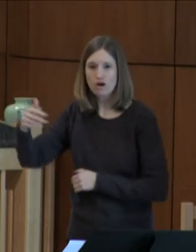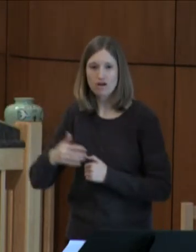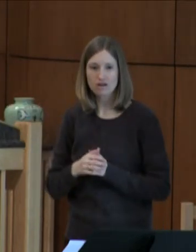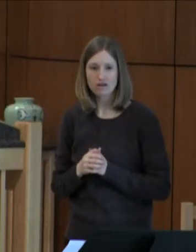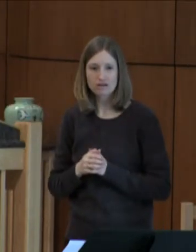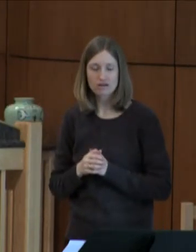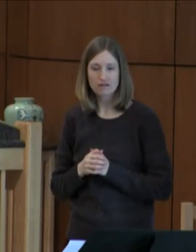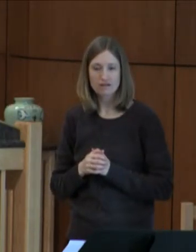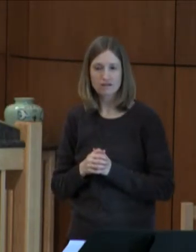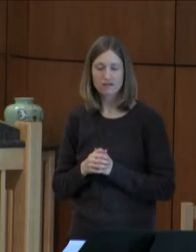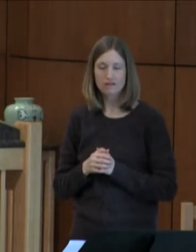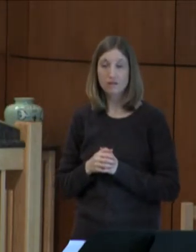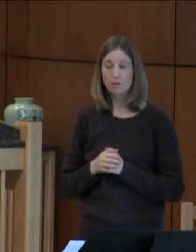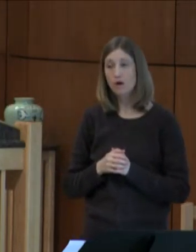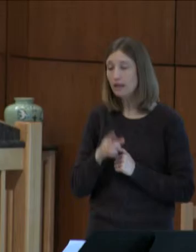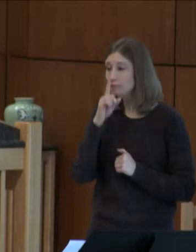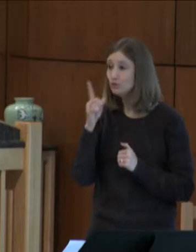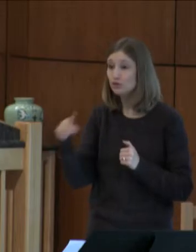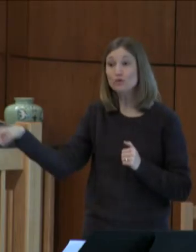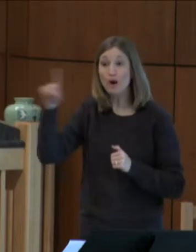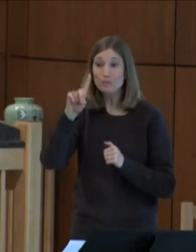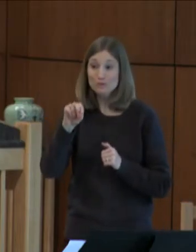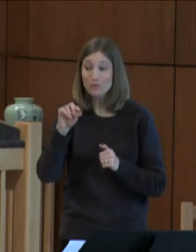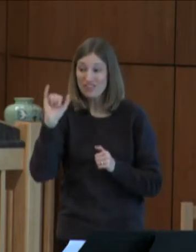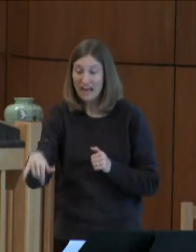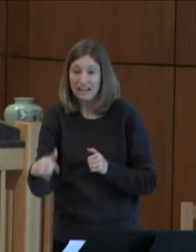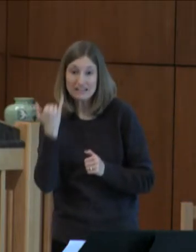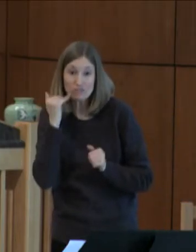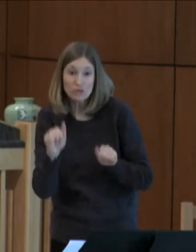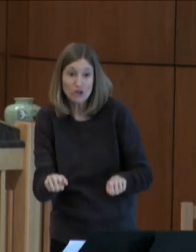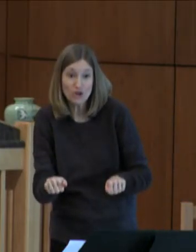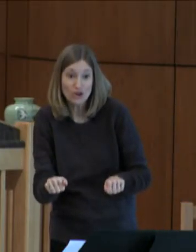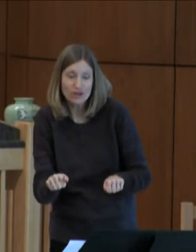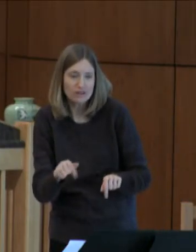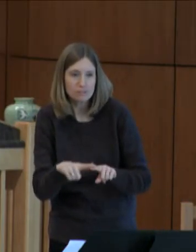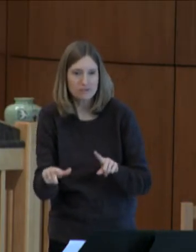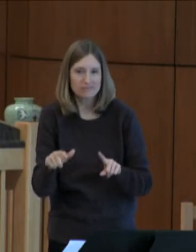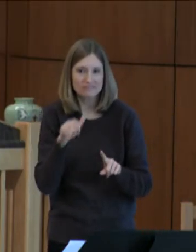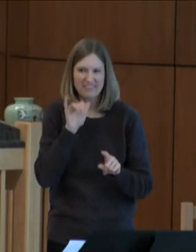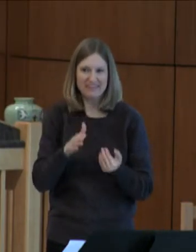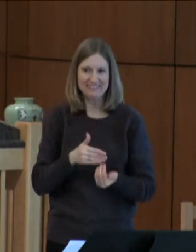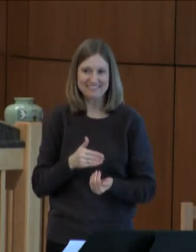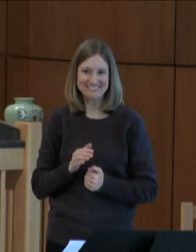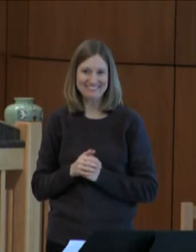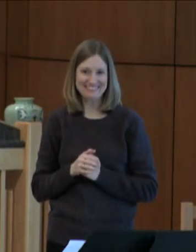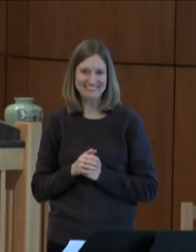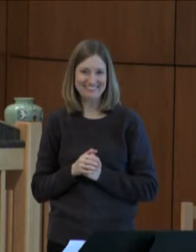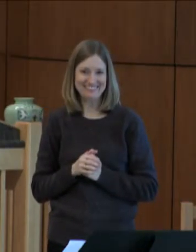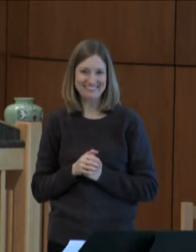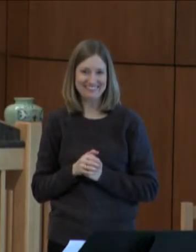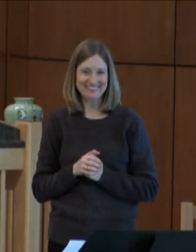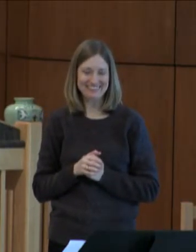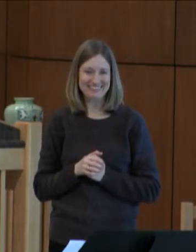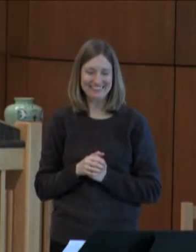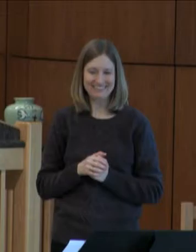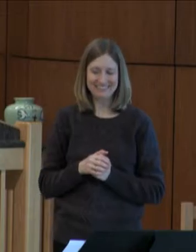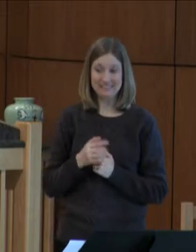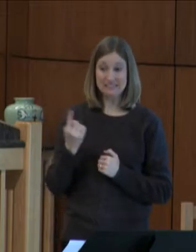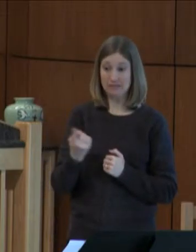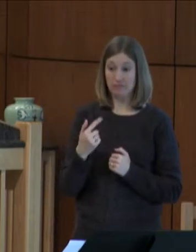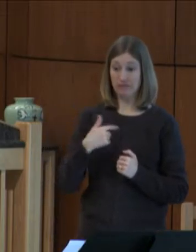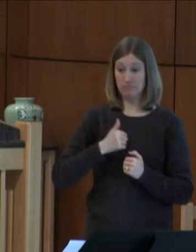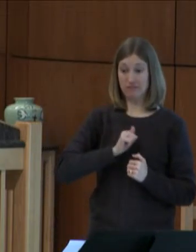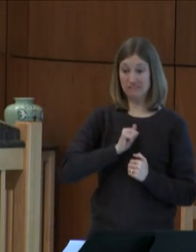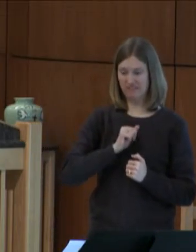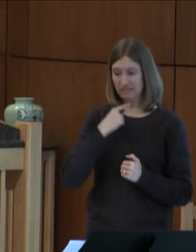that if we knew how to do that, but it's not that easy. It's not something that we can just do by